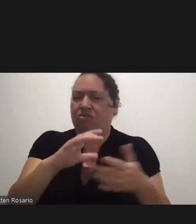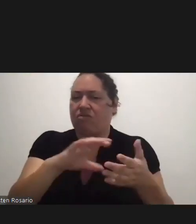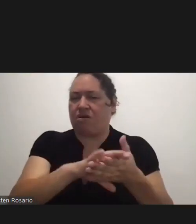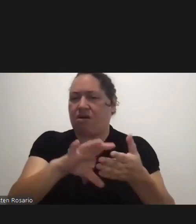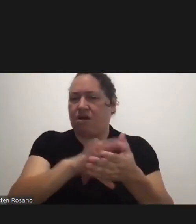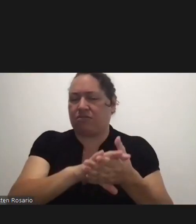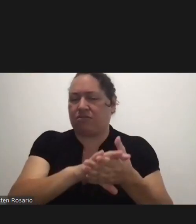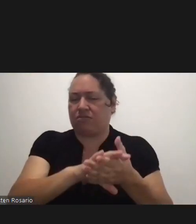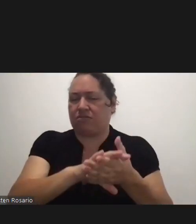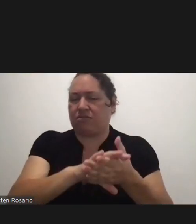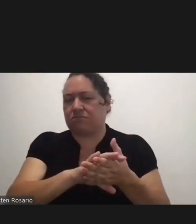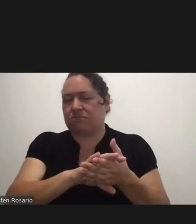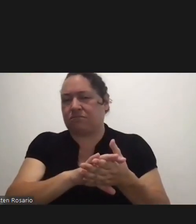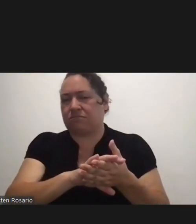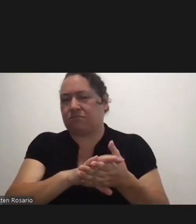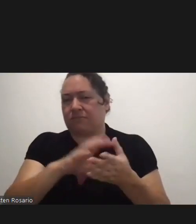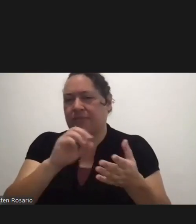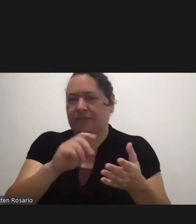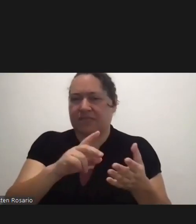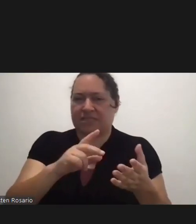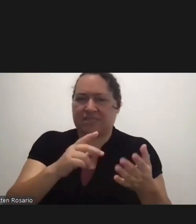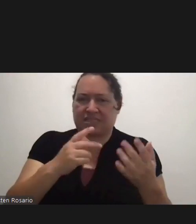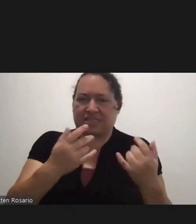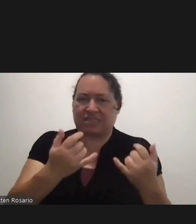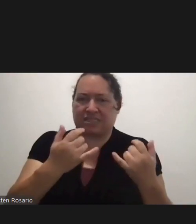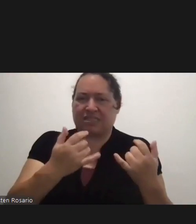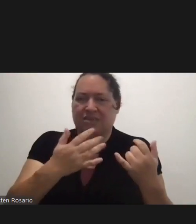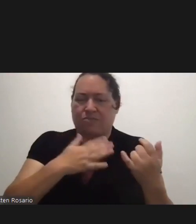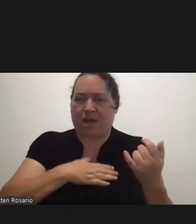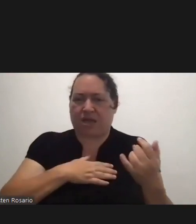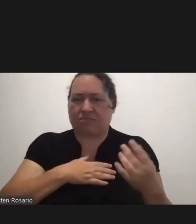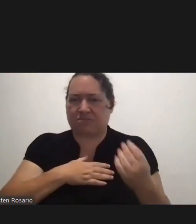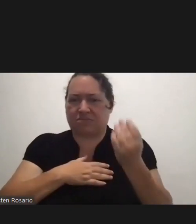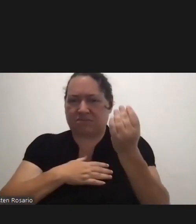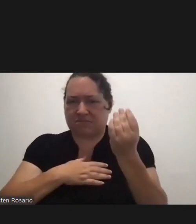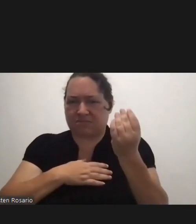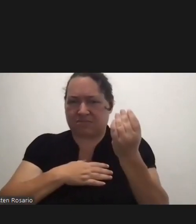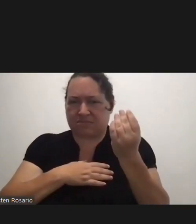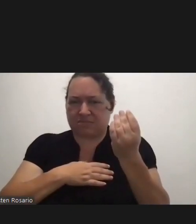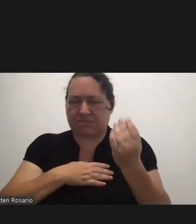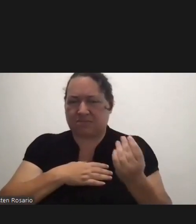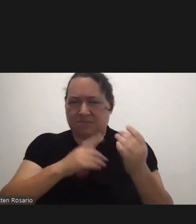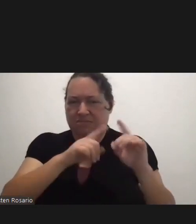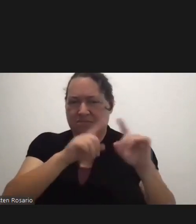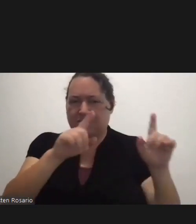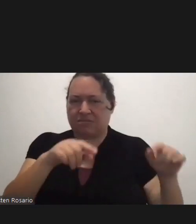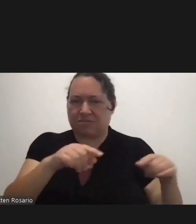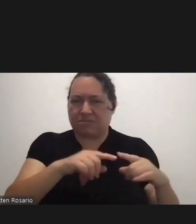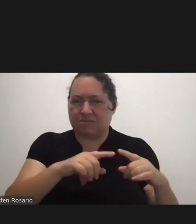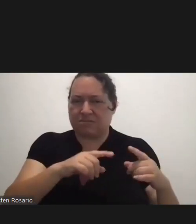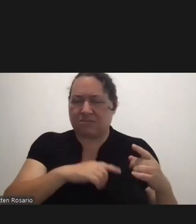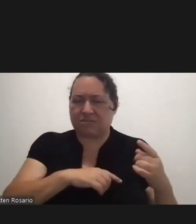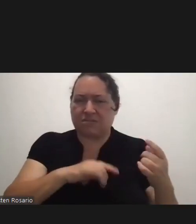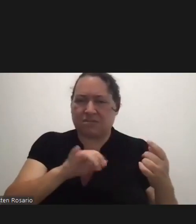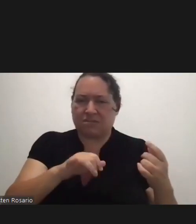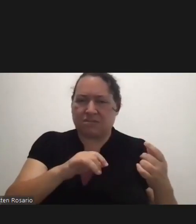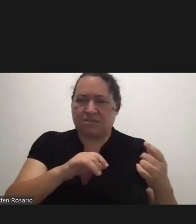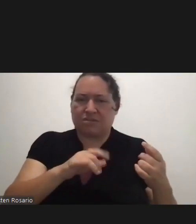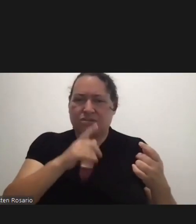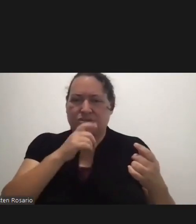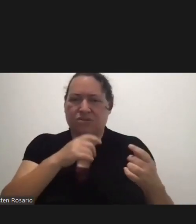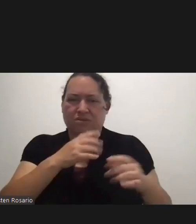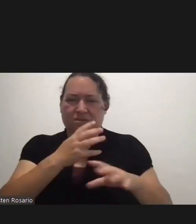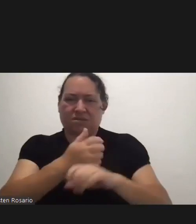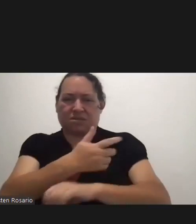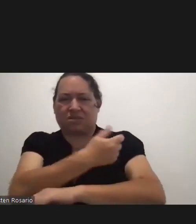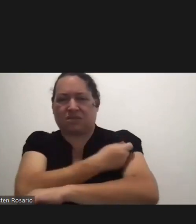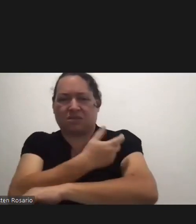the CDC card, so this is mine right now. I'm just showing the back so I don't show the front. But, you know, this is what's issued out to everyone who gets vaccinated and is standardized